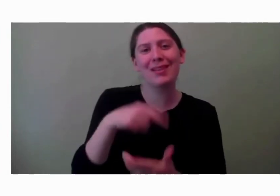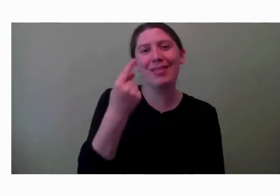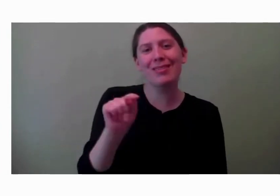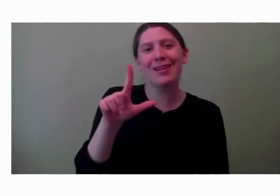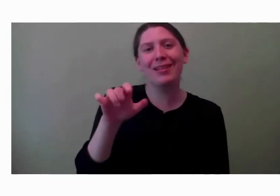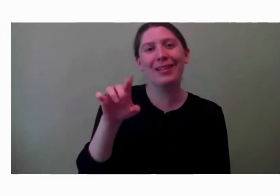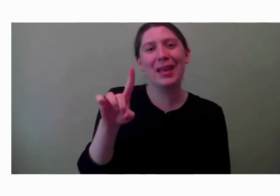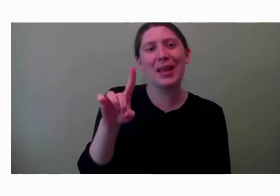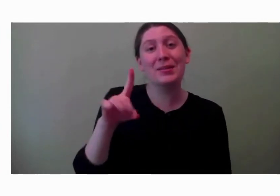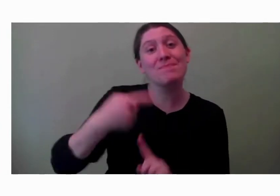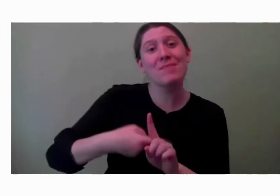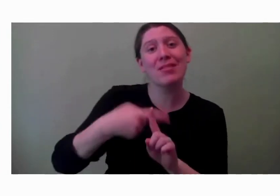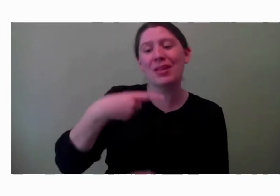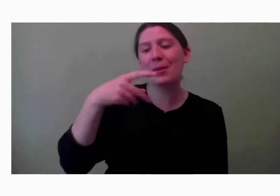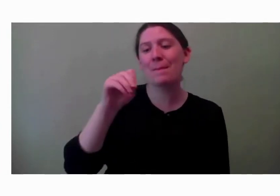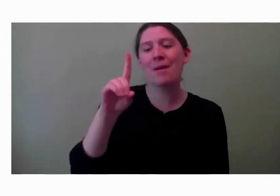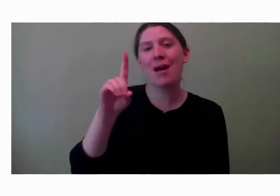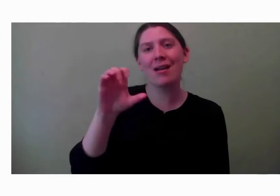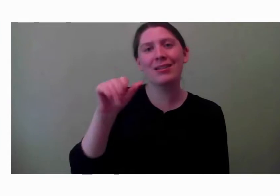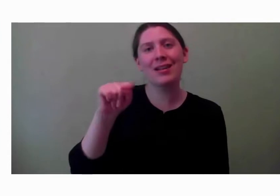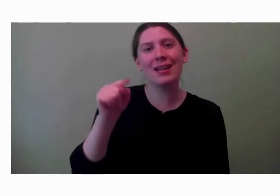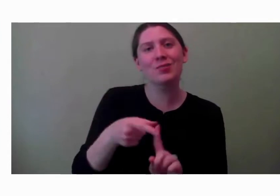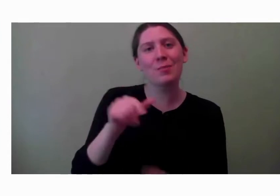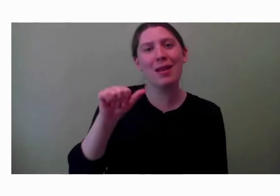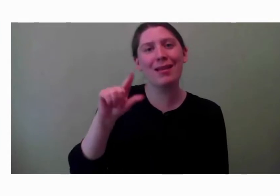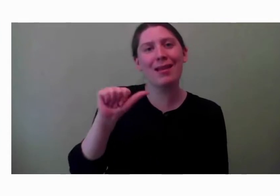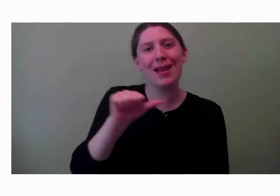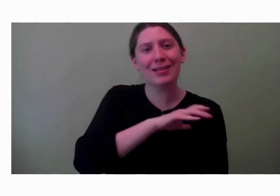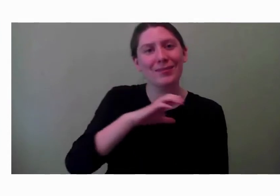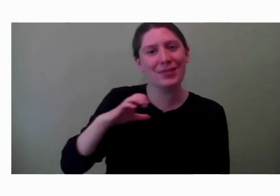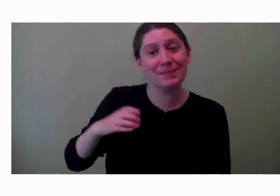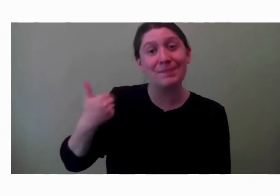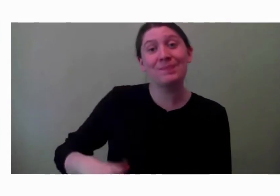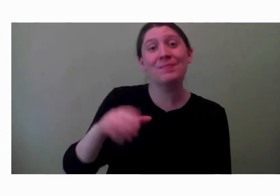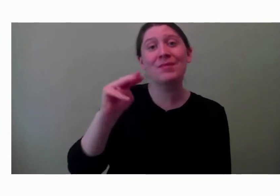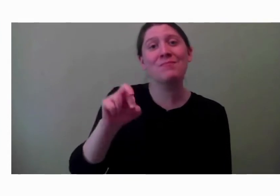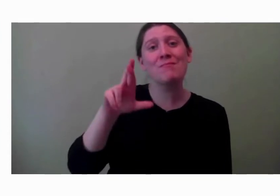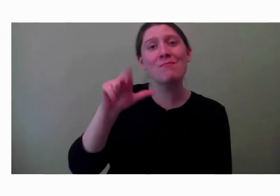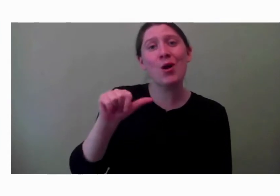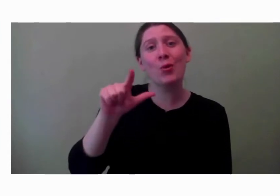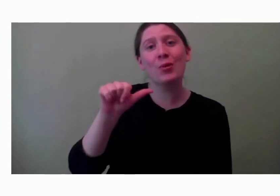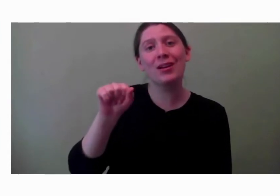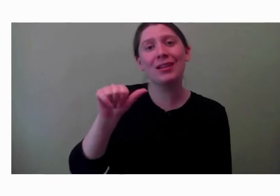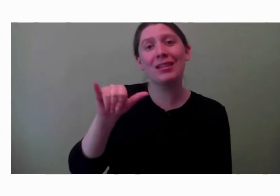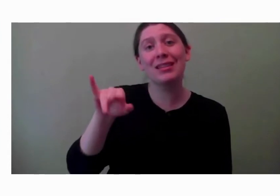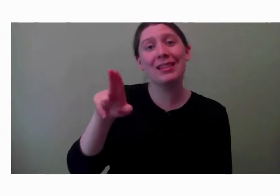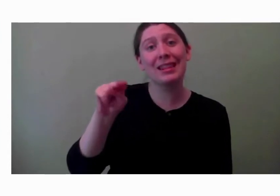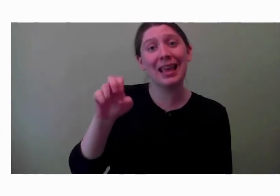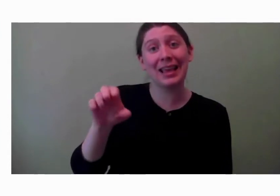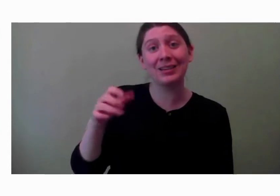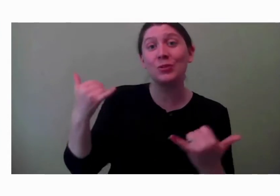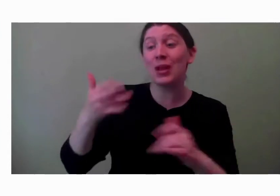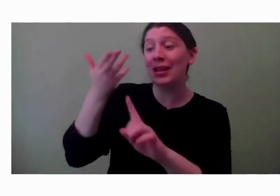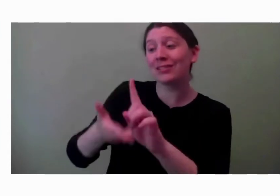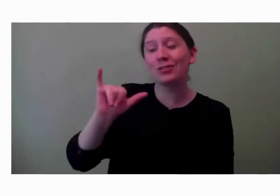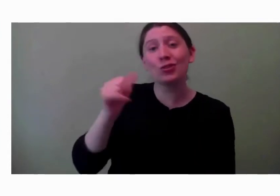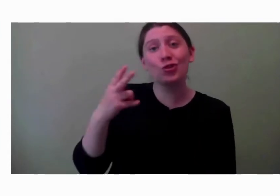Land, the monthly podcast from ADA Cleveland. I'm your host, Mara Lane. Joining us here today is Jen Knott, Executive Director